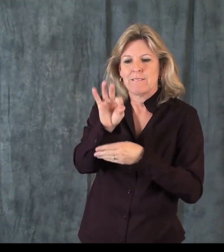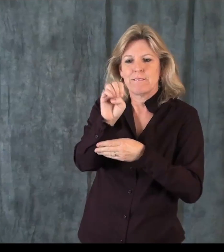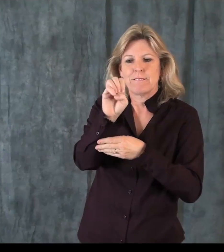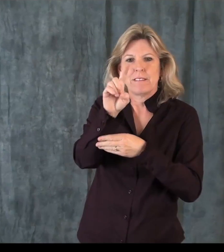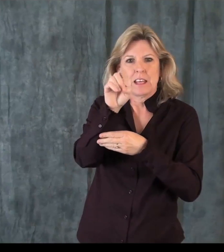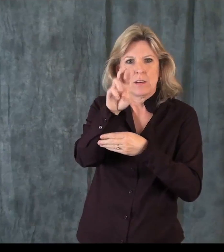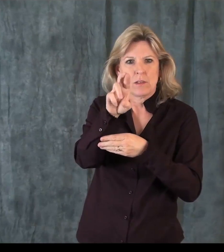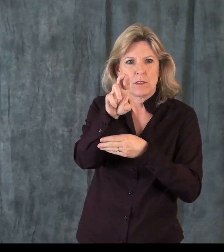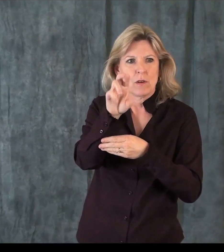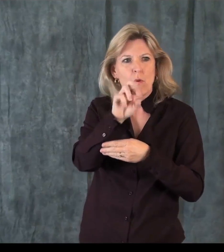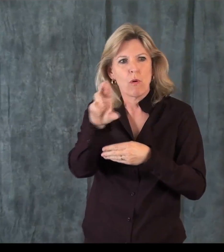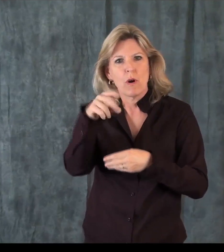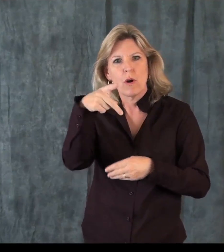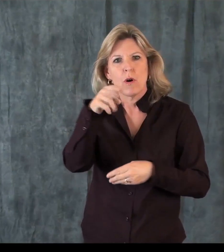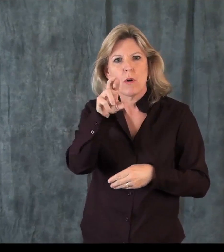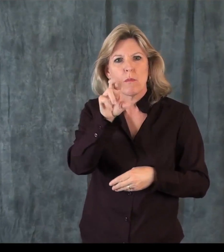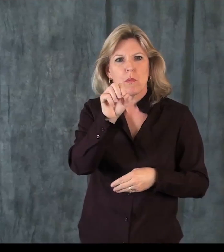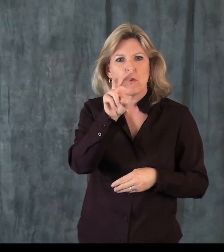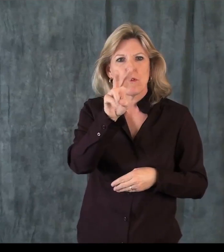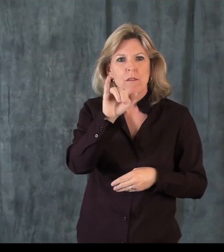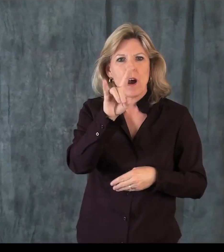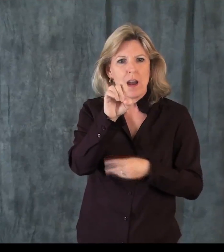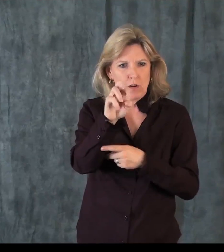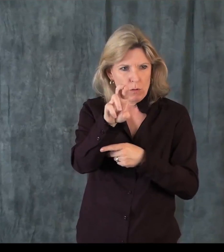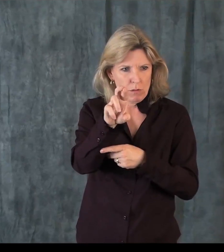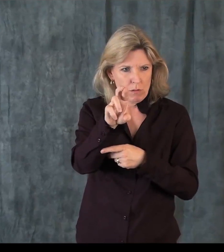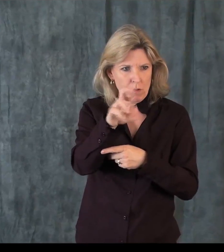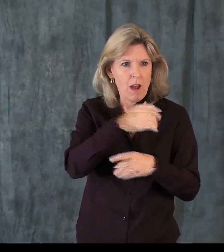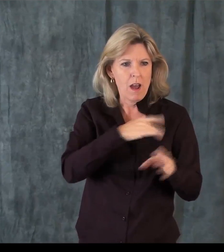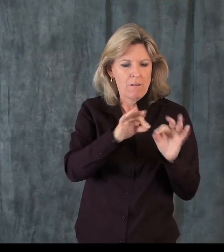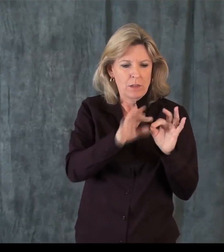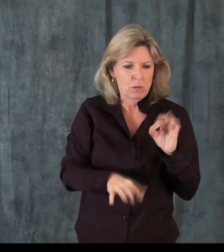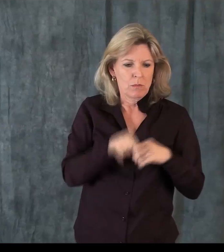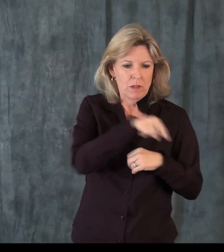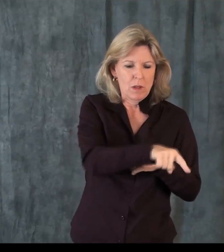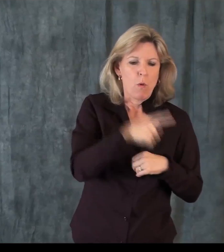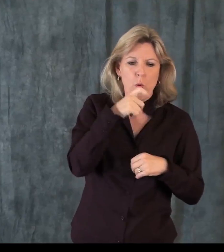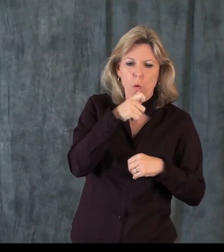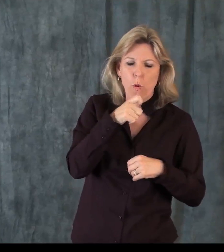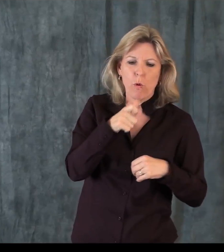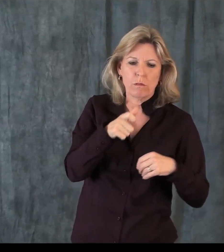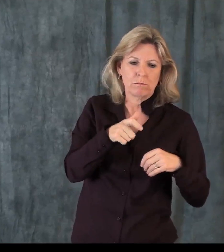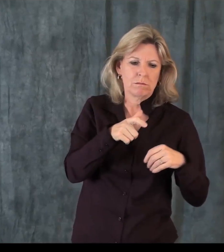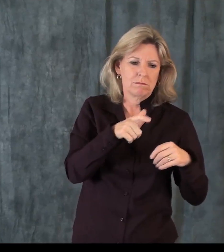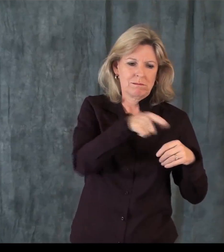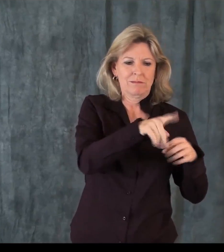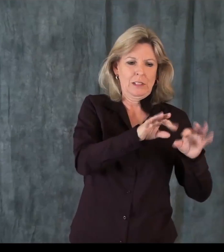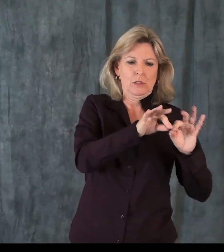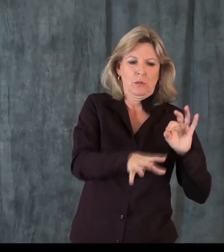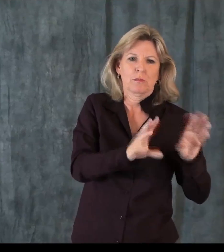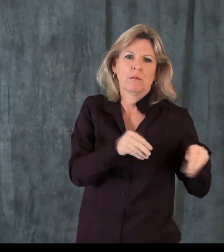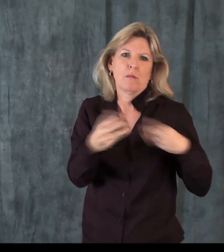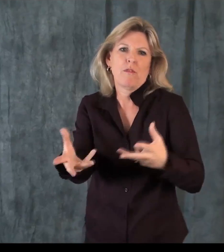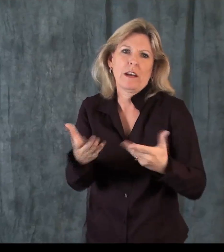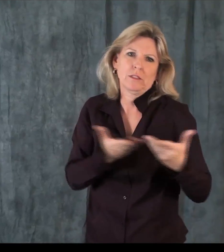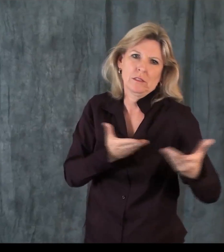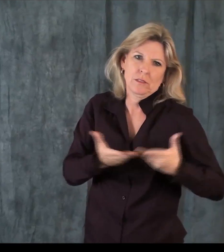Three counties are considered the feeder or rather provider counties. There are interpreters working in those counties who provide